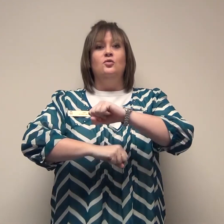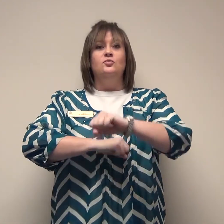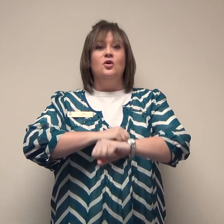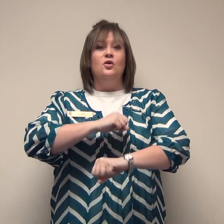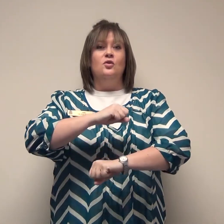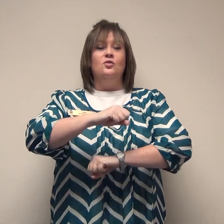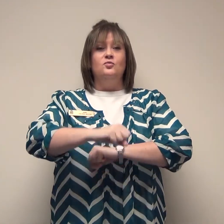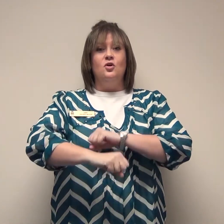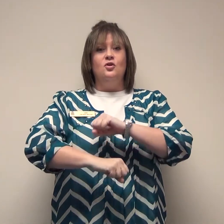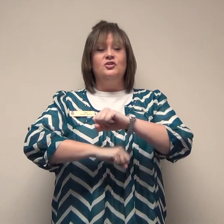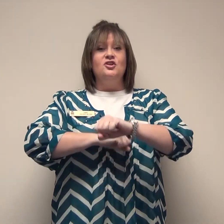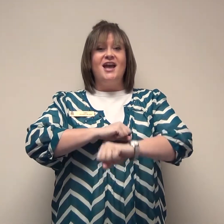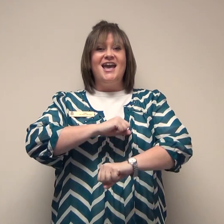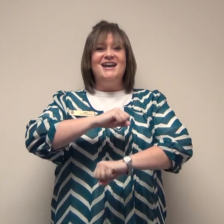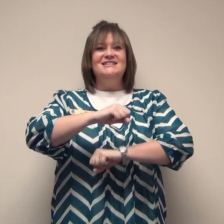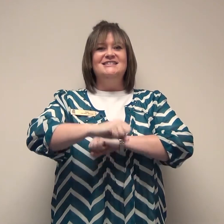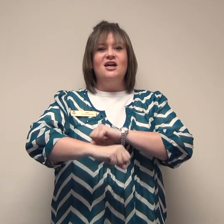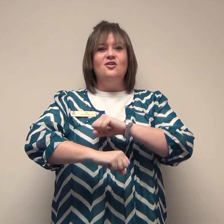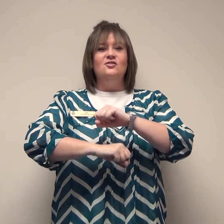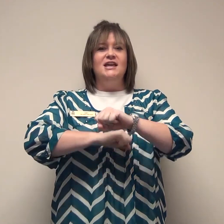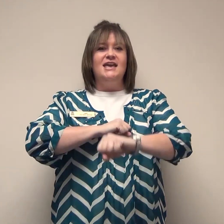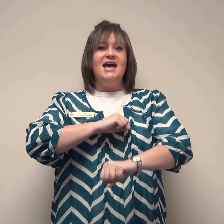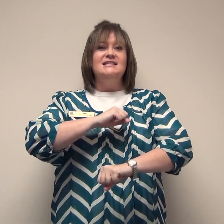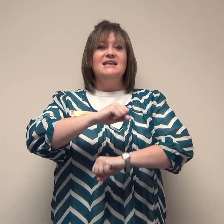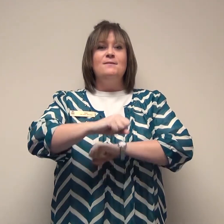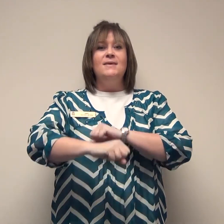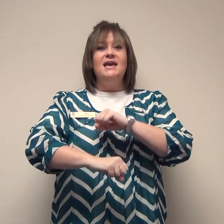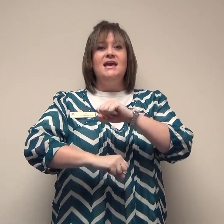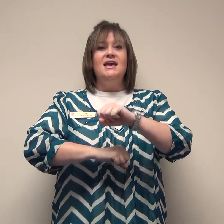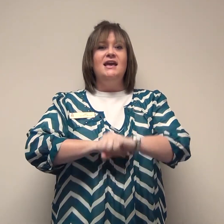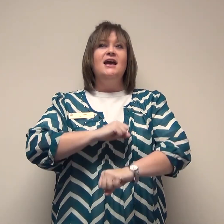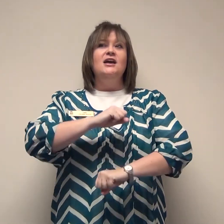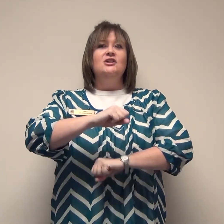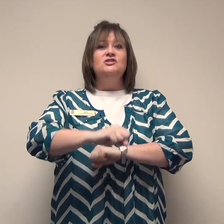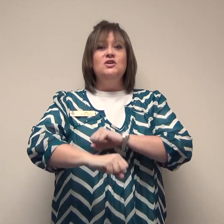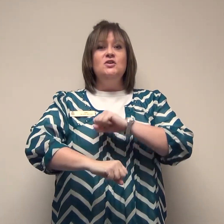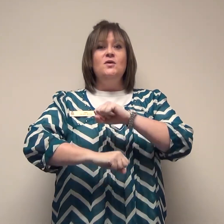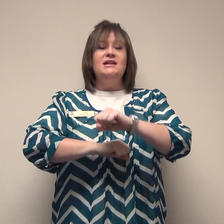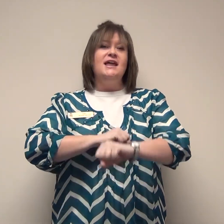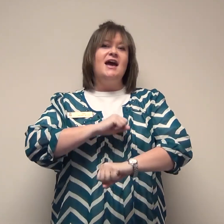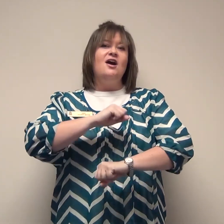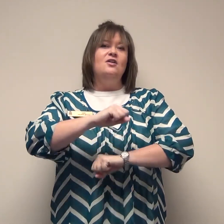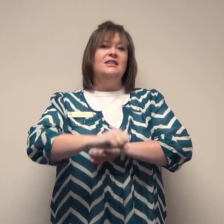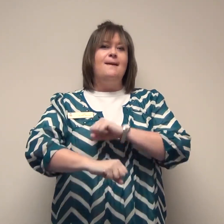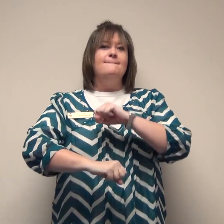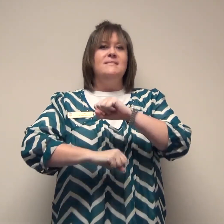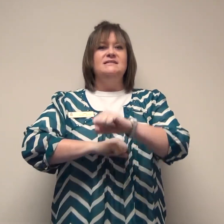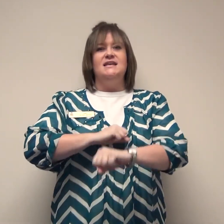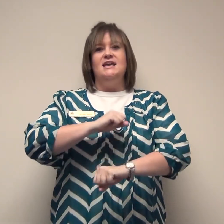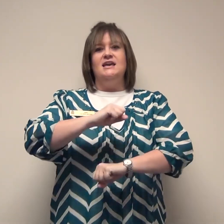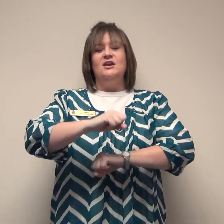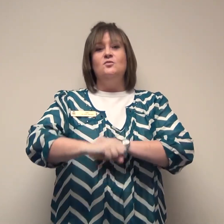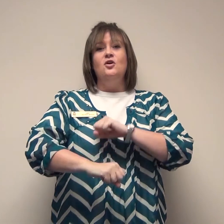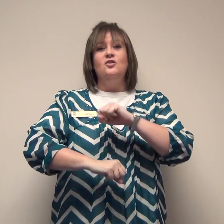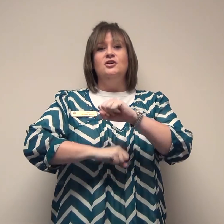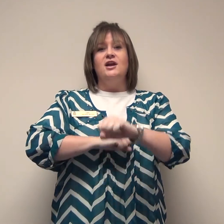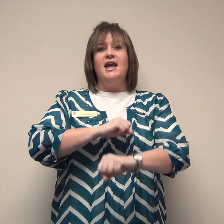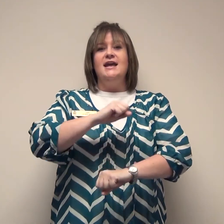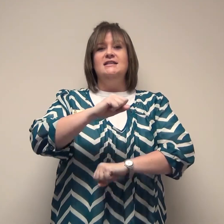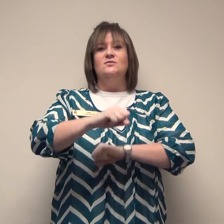Roll Roll your hands slowly as can be. Do it now let me see. Roll your hands